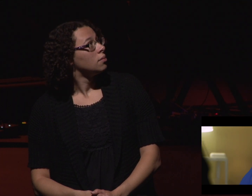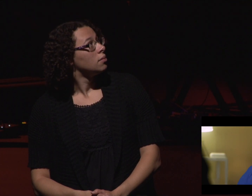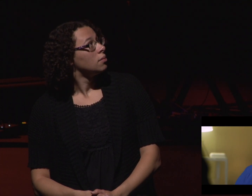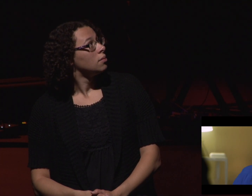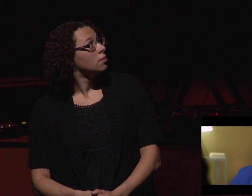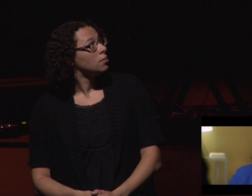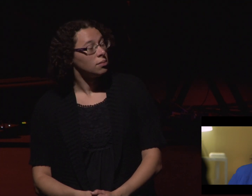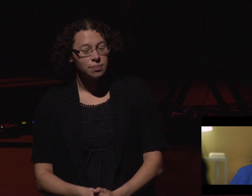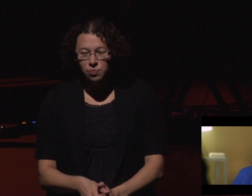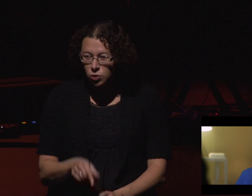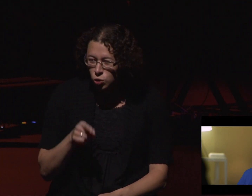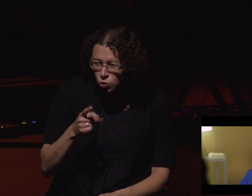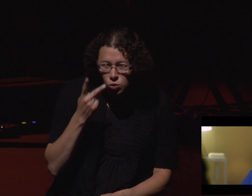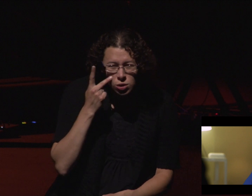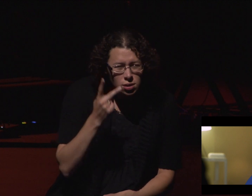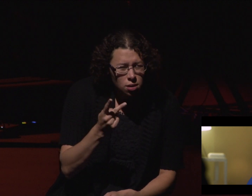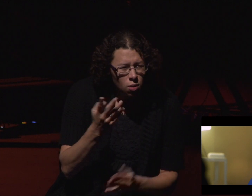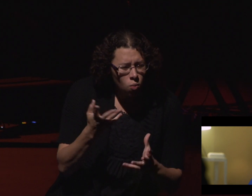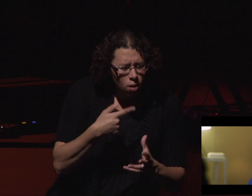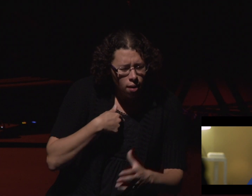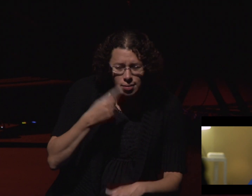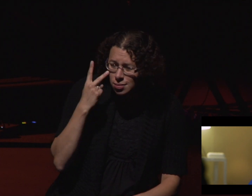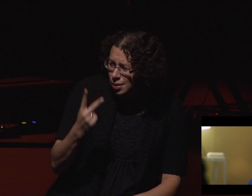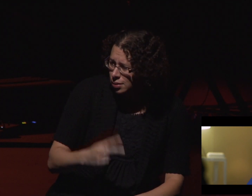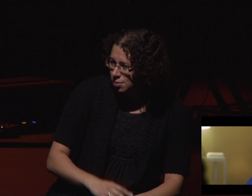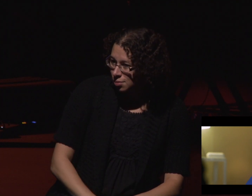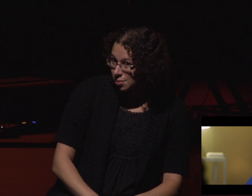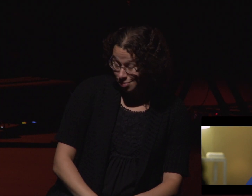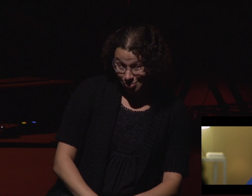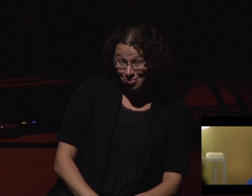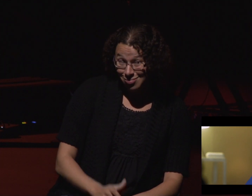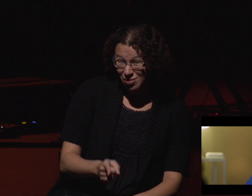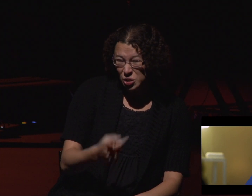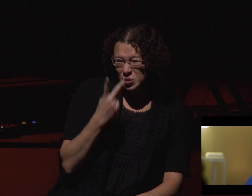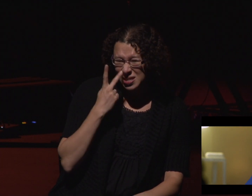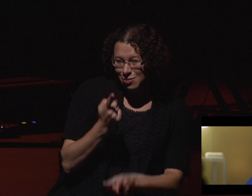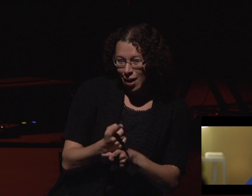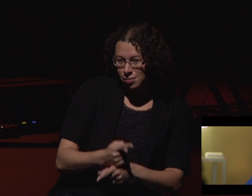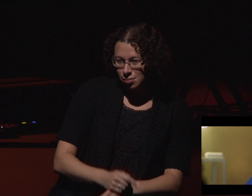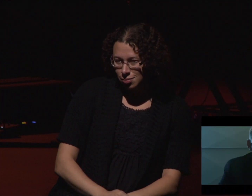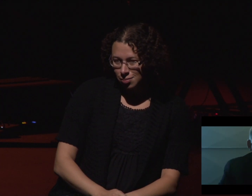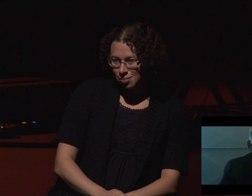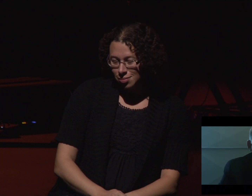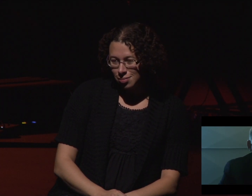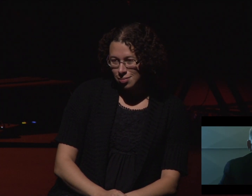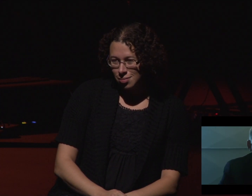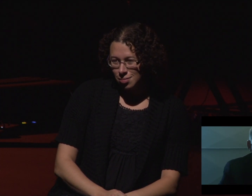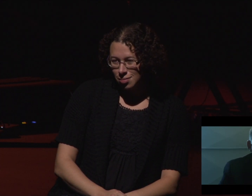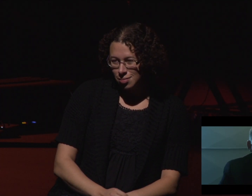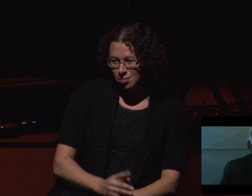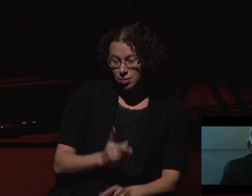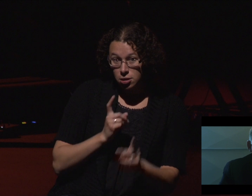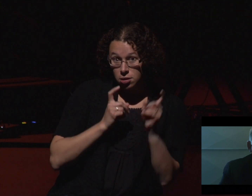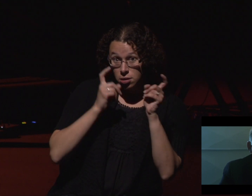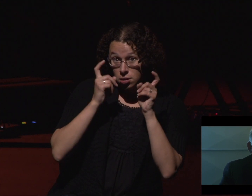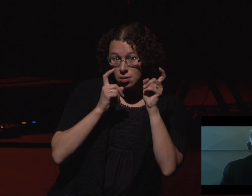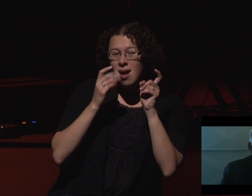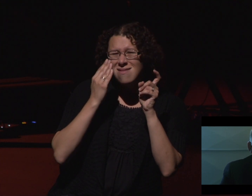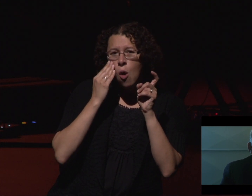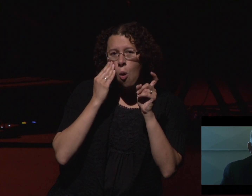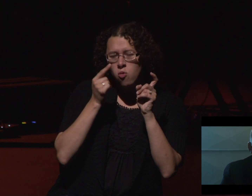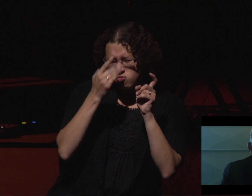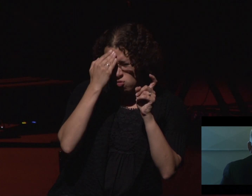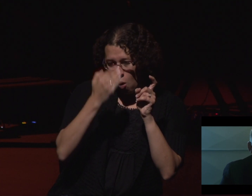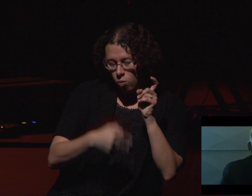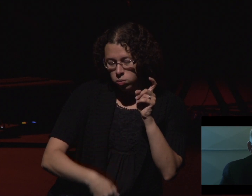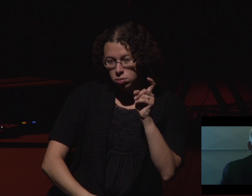But do you see what I see? I think you do. I can see it in your eyes. Because once